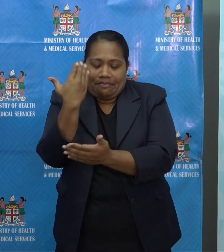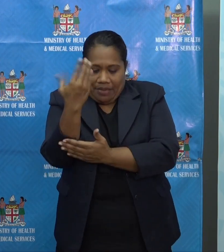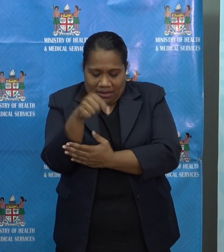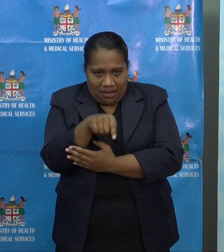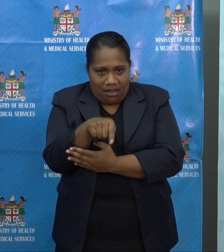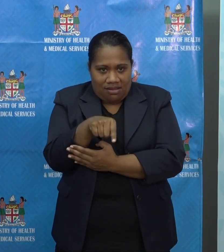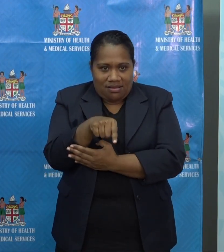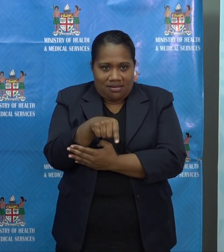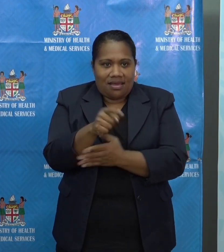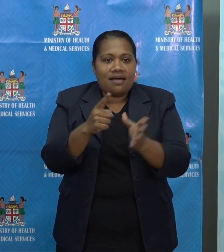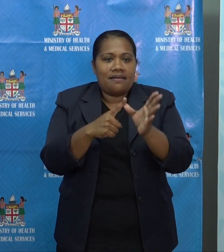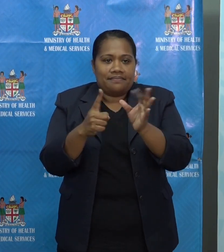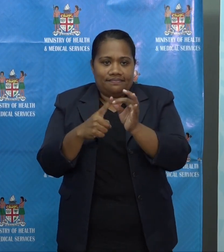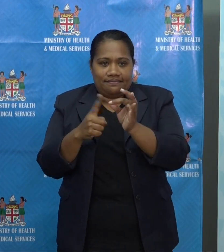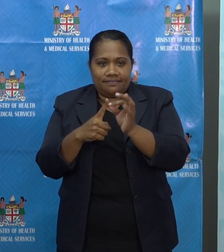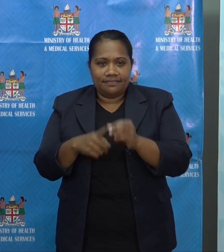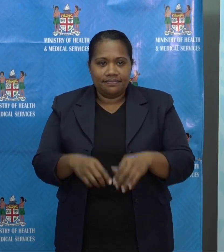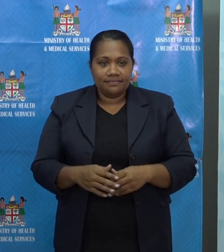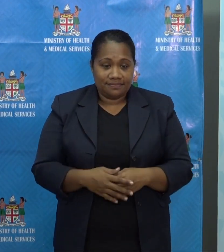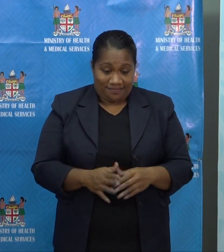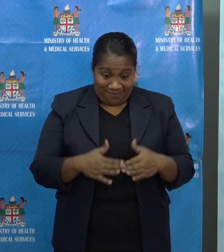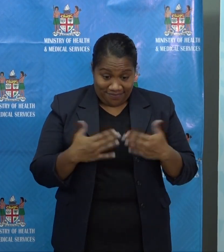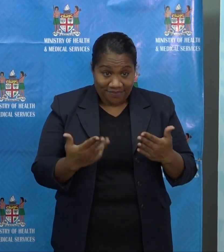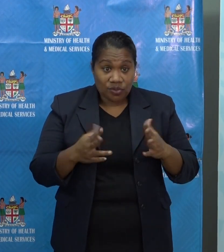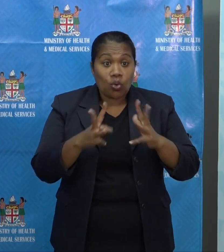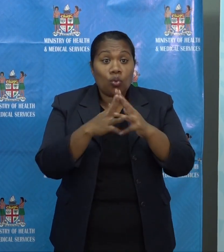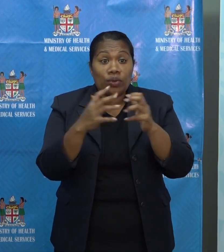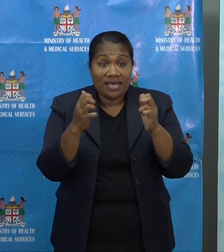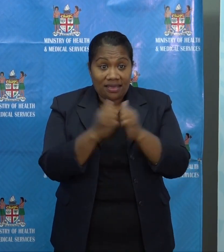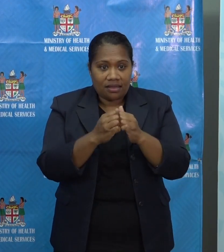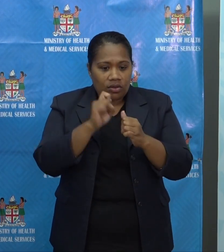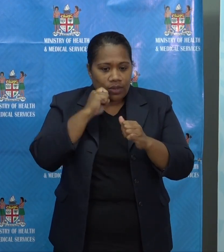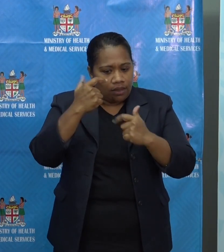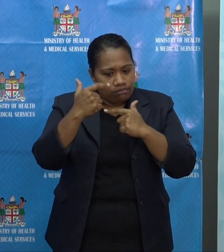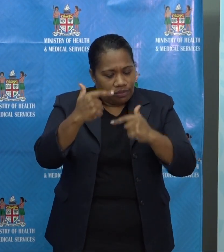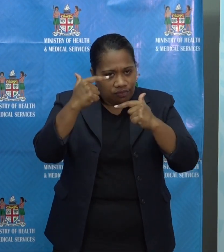As we head into the weekend, we will be limiting movement as much as possible.